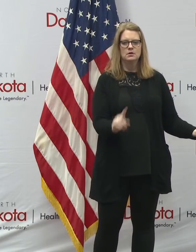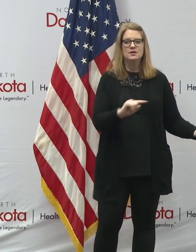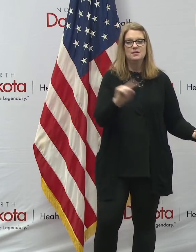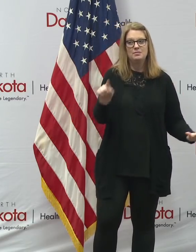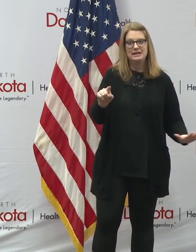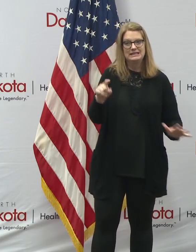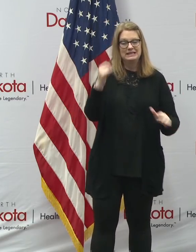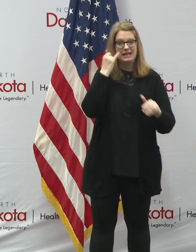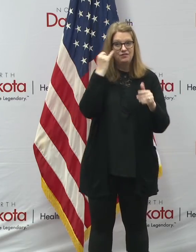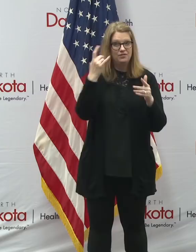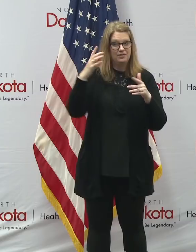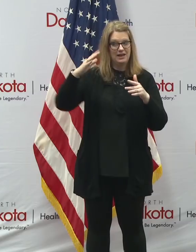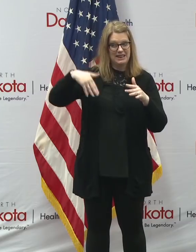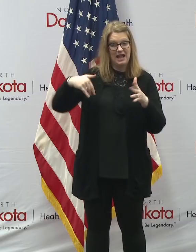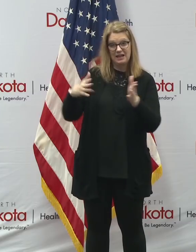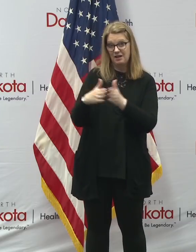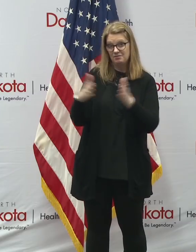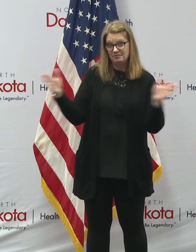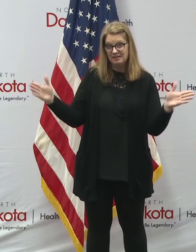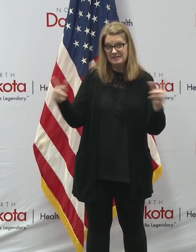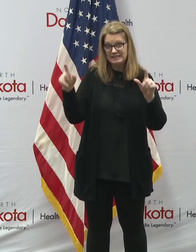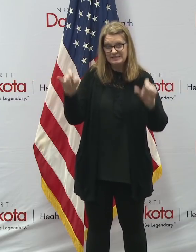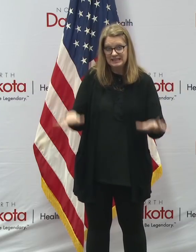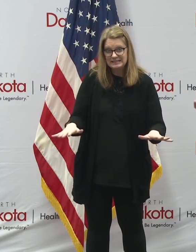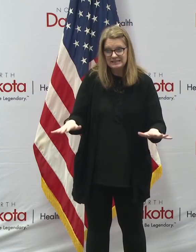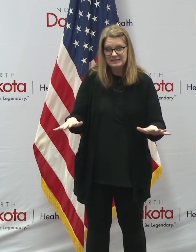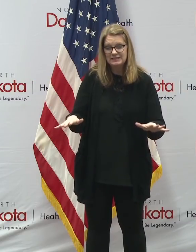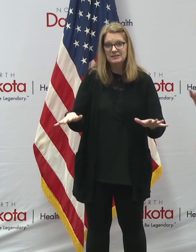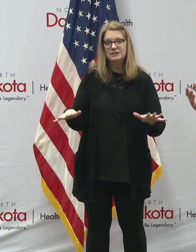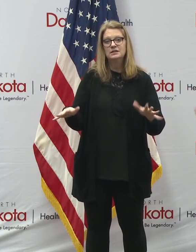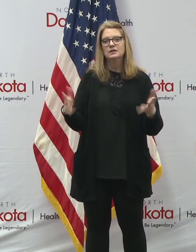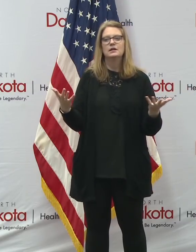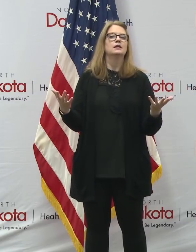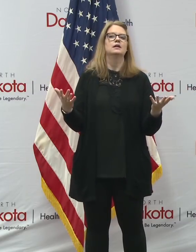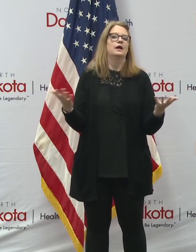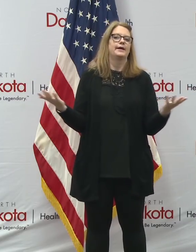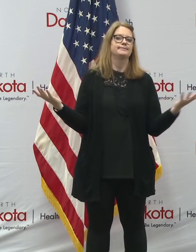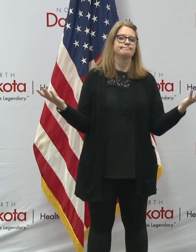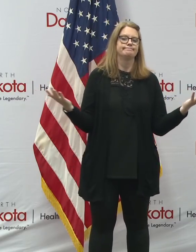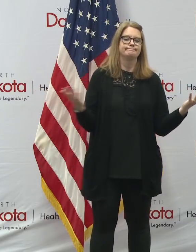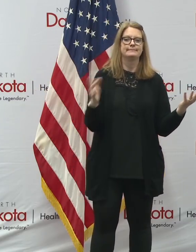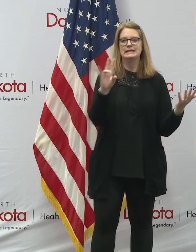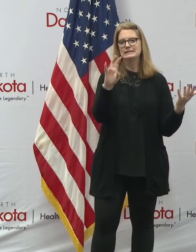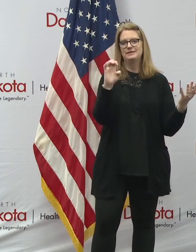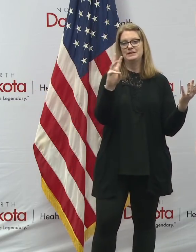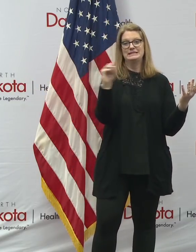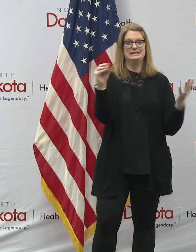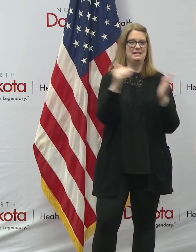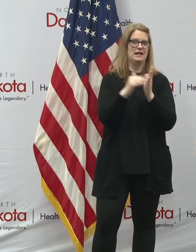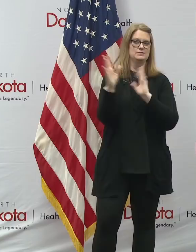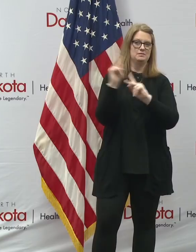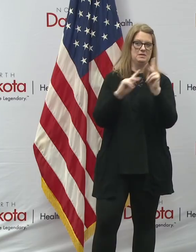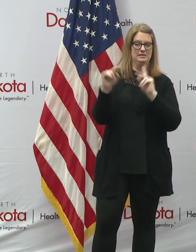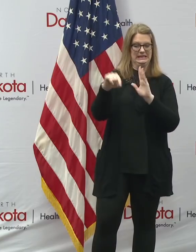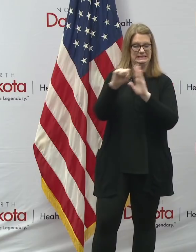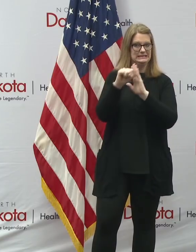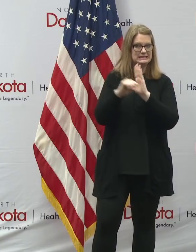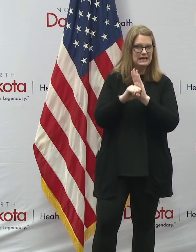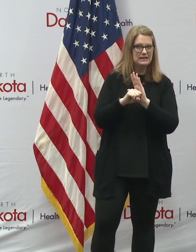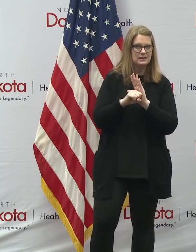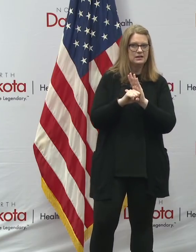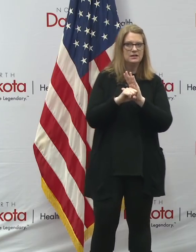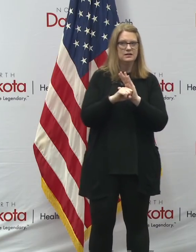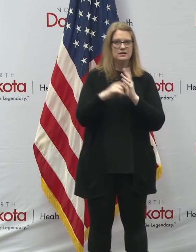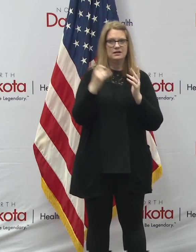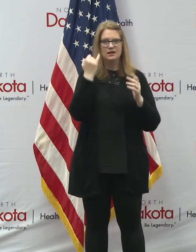don't have widespread testing, you could be, and if you said, hey, we got 760,000 people in our state. And even if